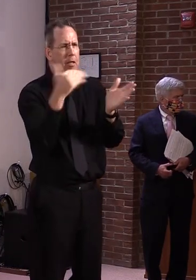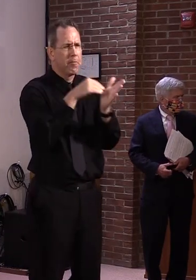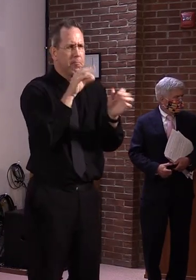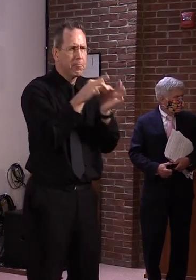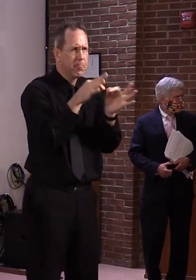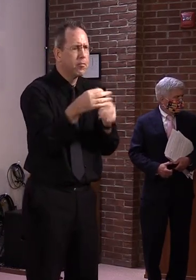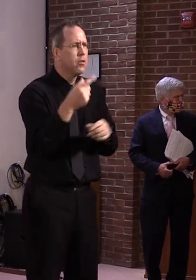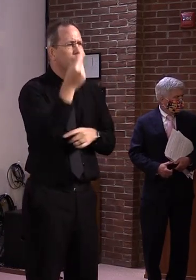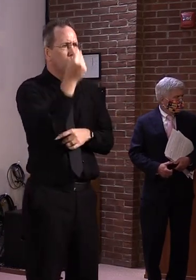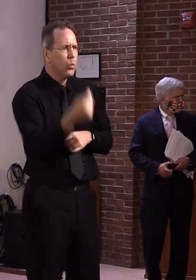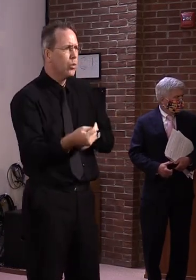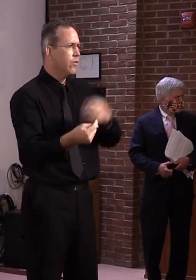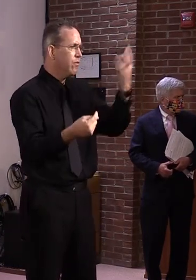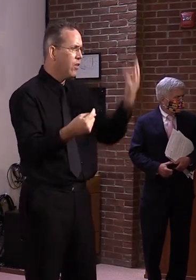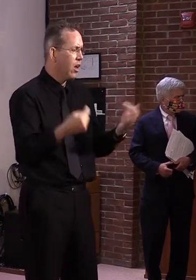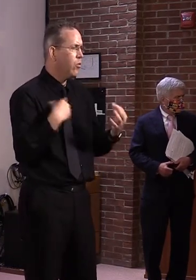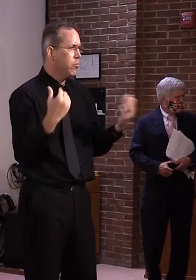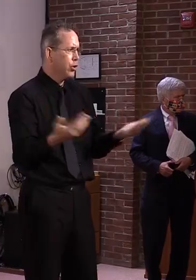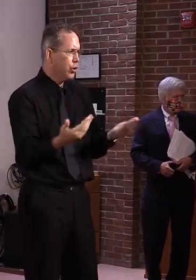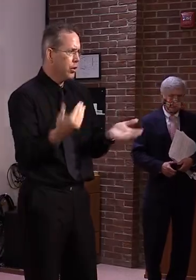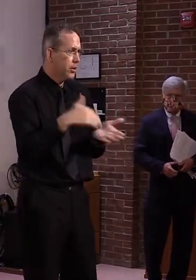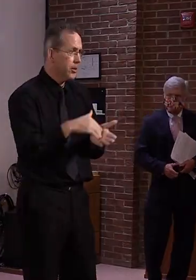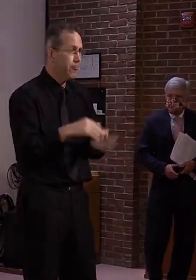back from our little break. Thank you very much.